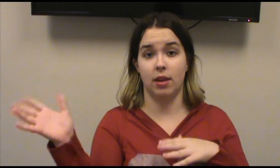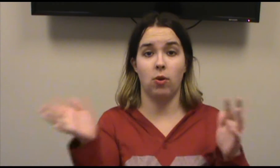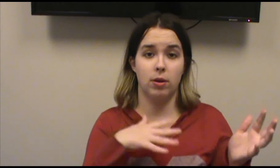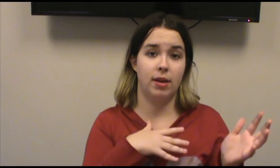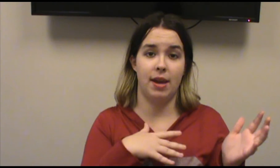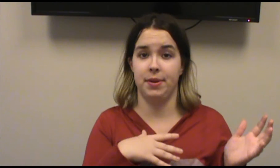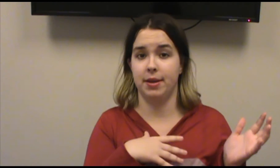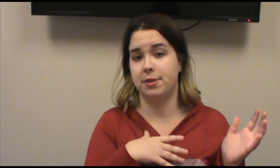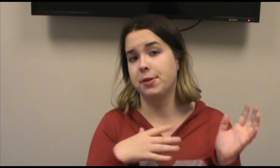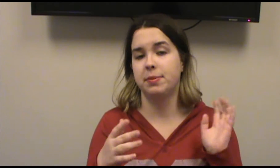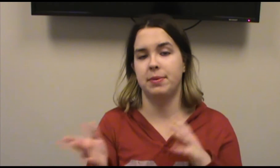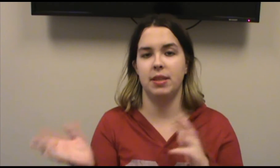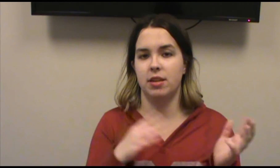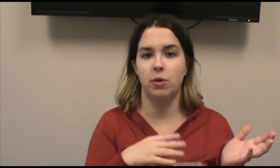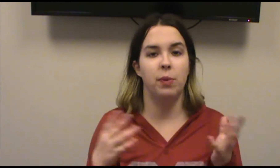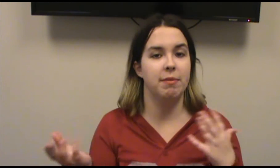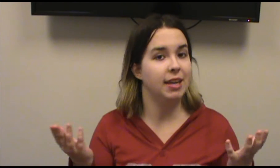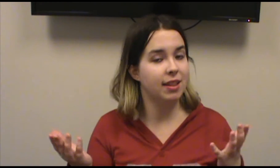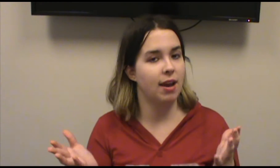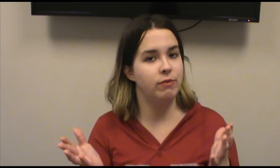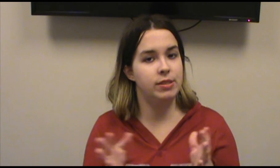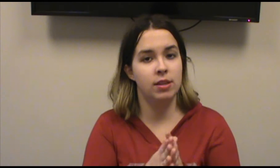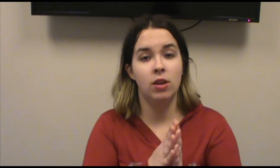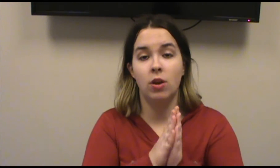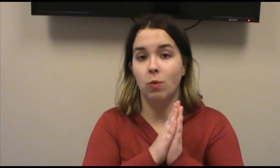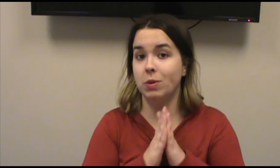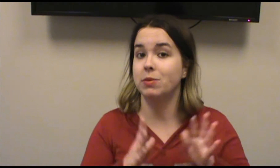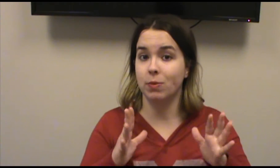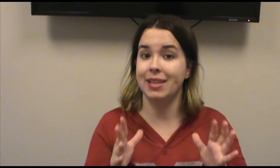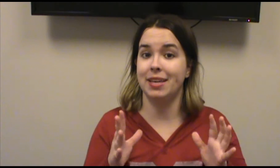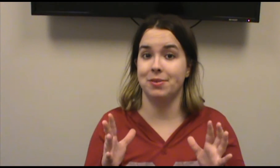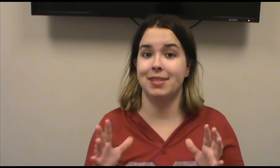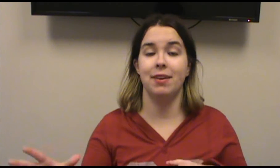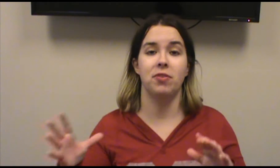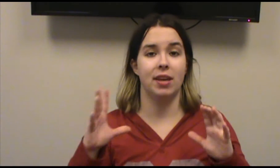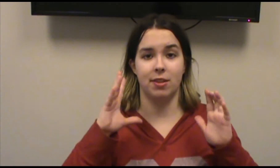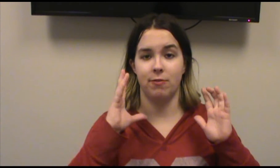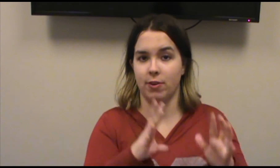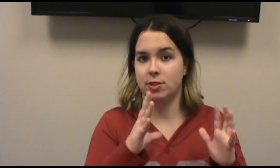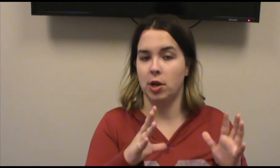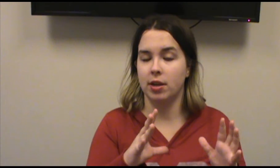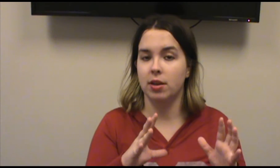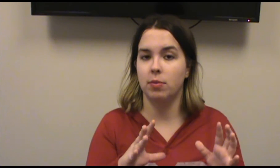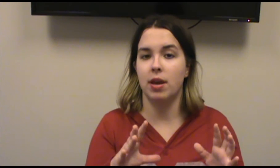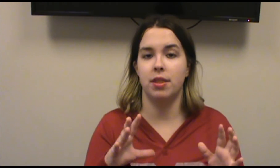Gorin having to choose between the two women he loves was really interesting for like the first chunk with